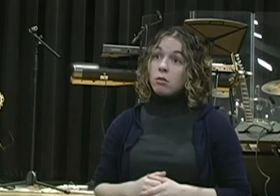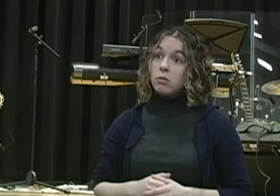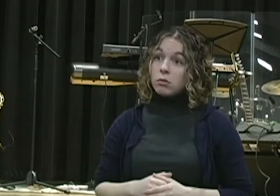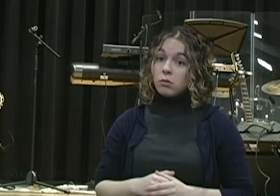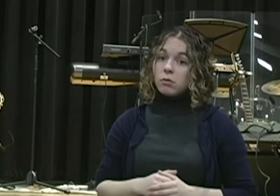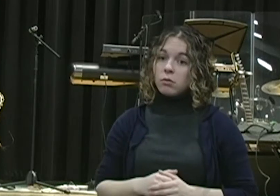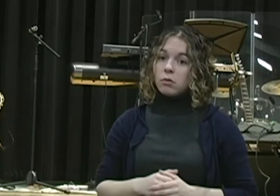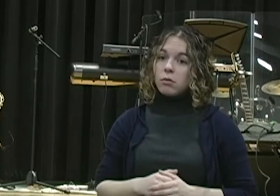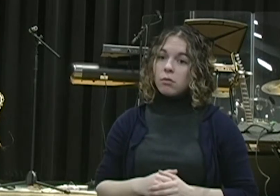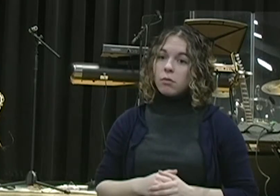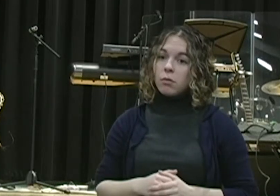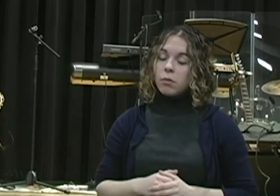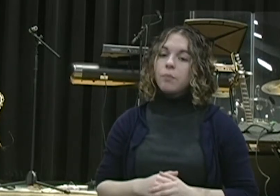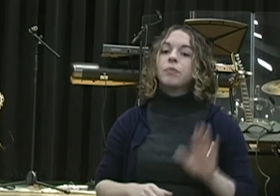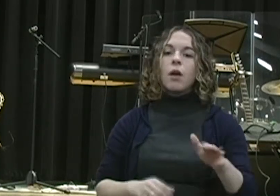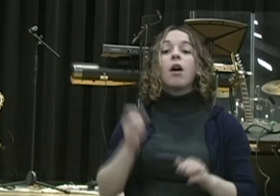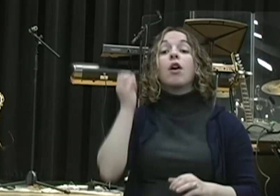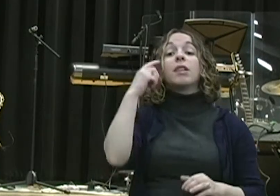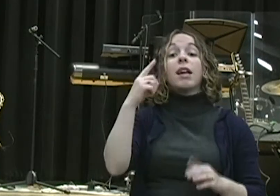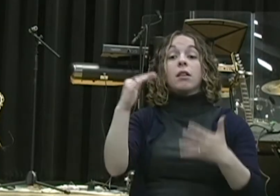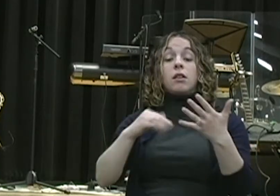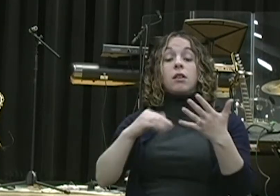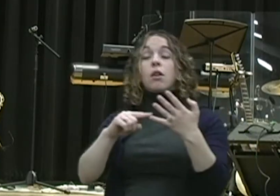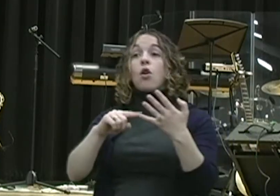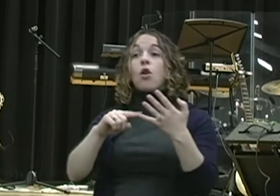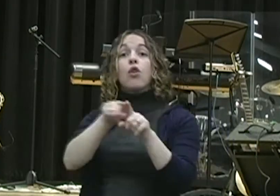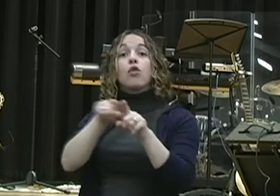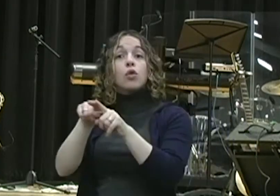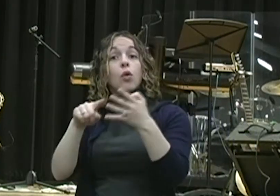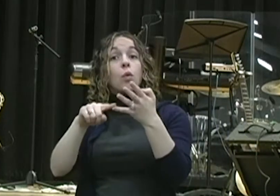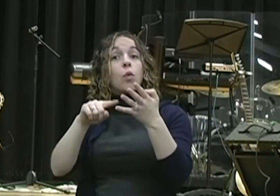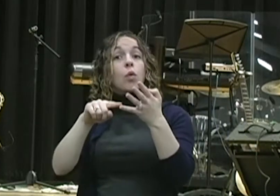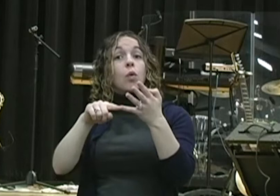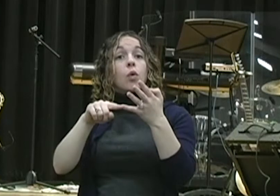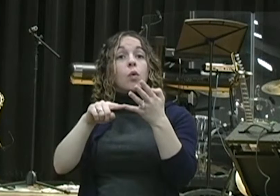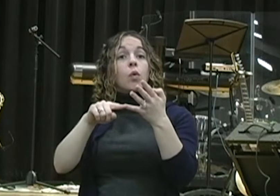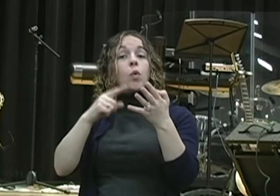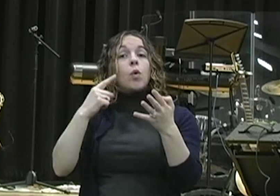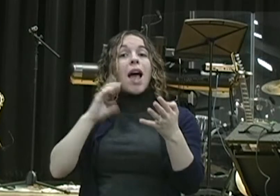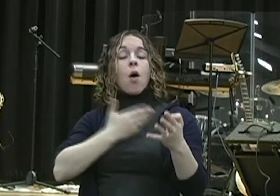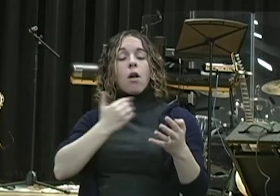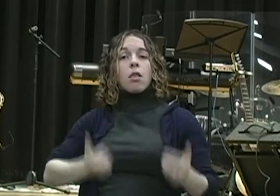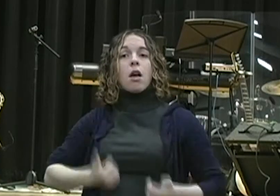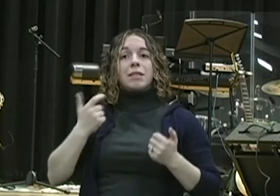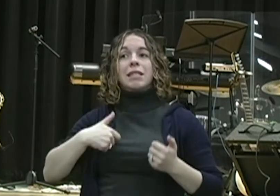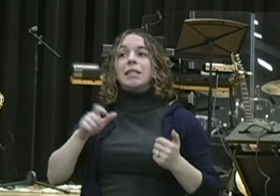I'm talking about de-prosperity. I'm talking about things that really matter where we live our lives. Can you say amen? I would rather